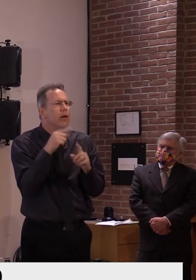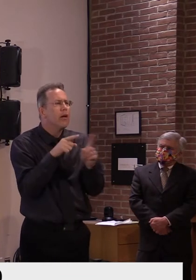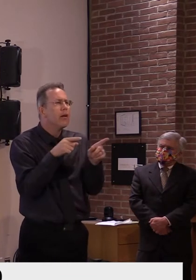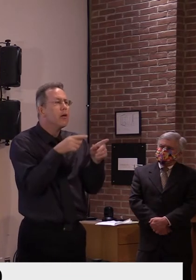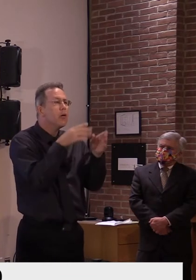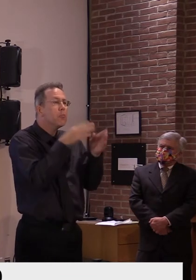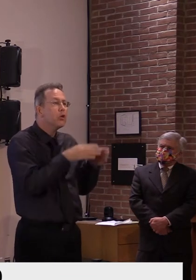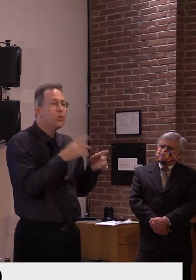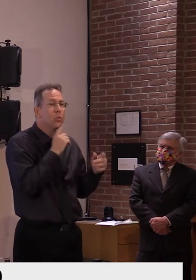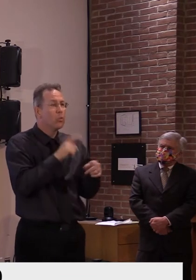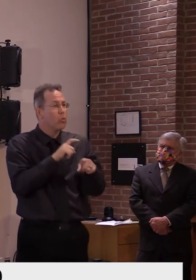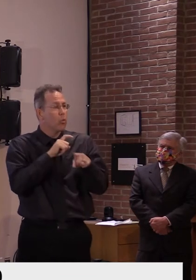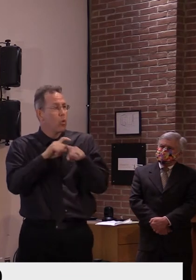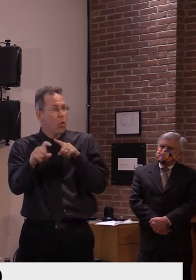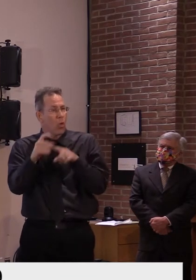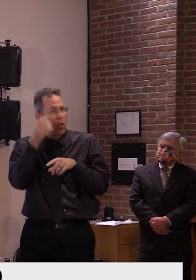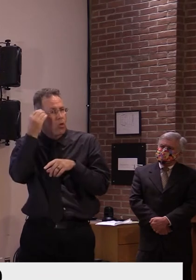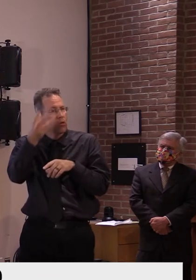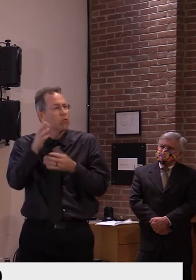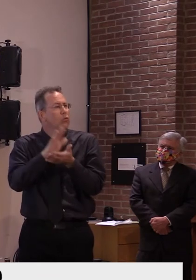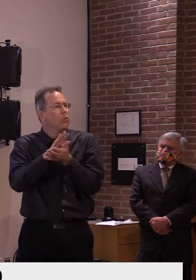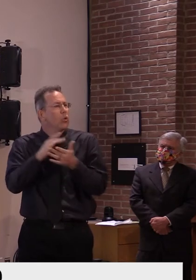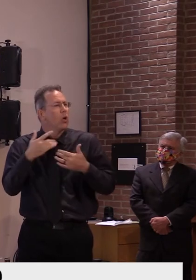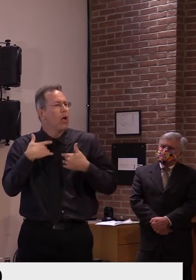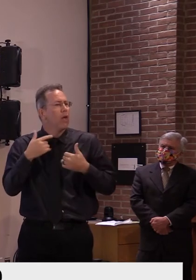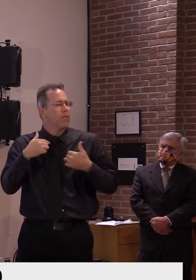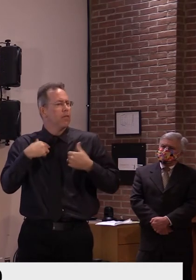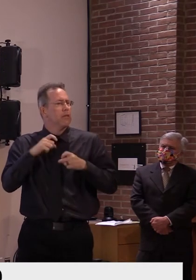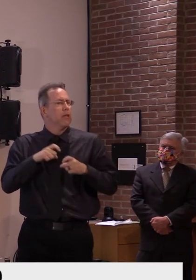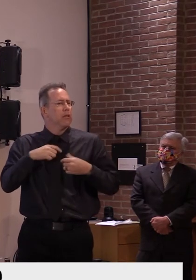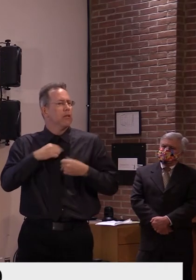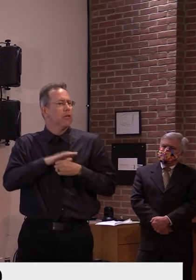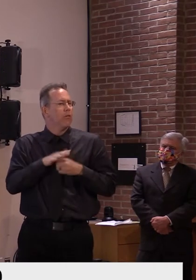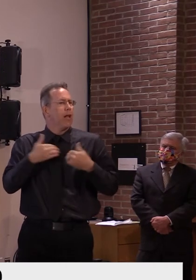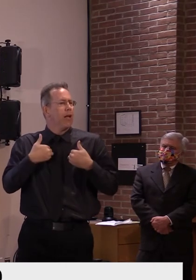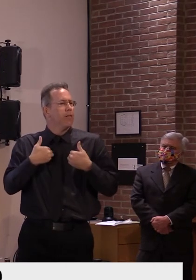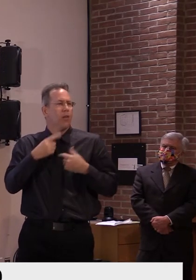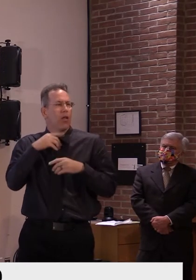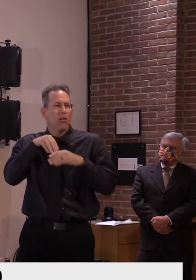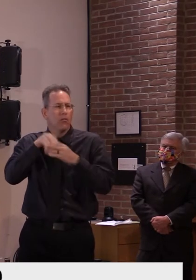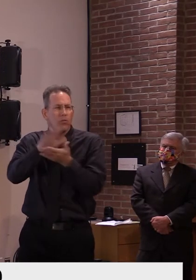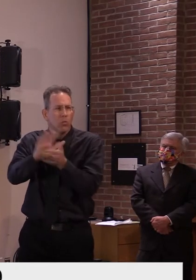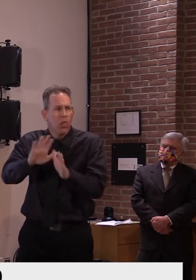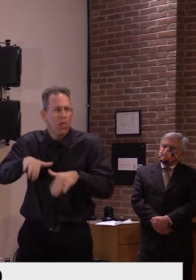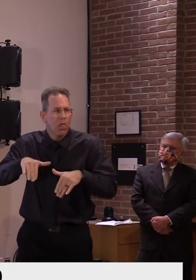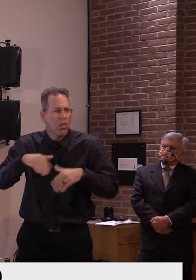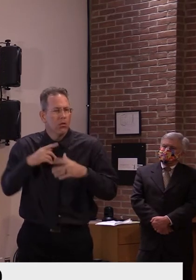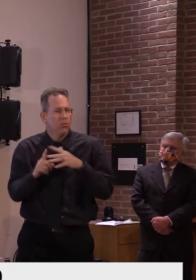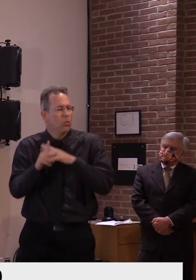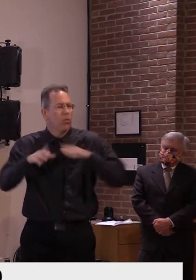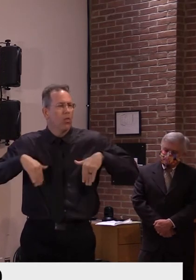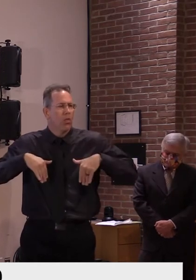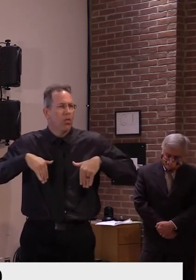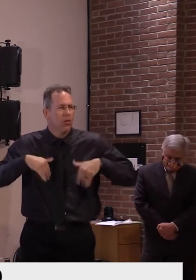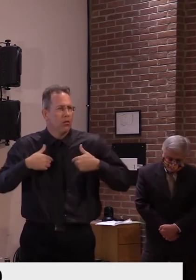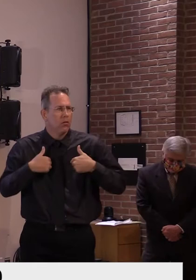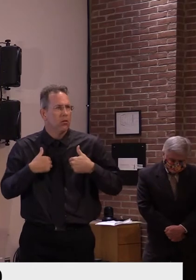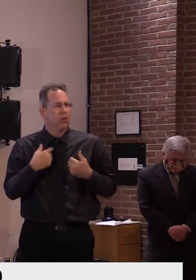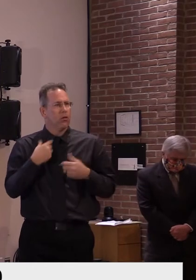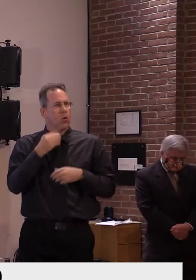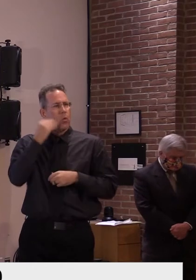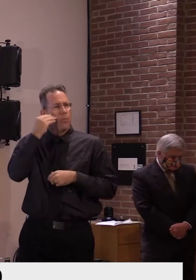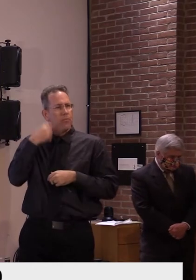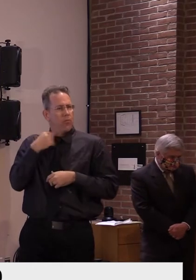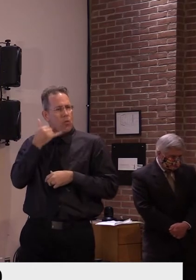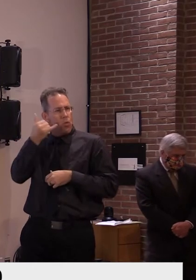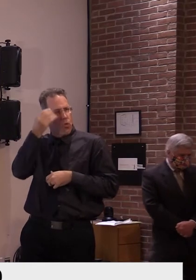let you know that I'm positive. I just tested positive. Uh, but they actually were not present in the school setting during the time